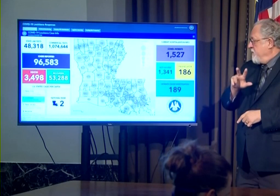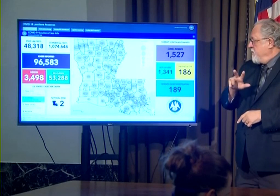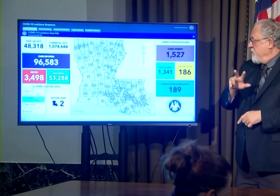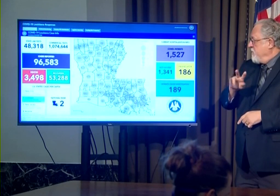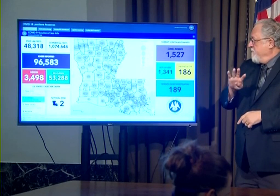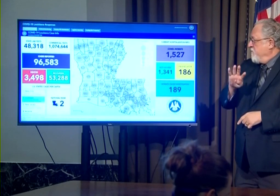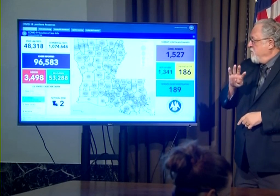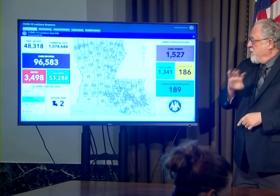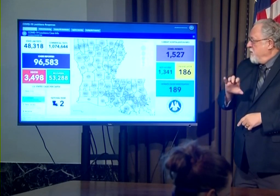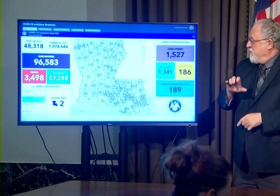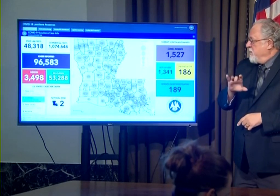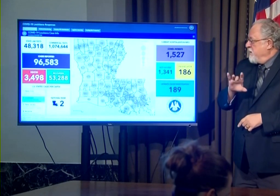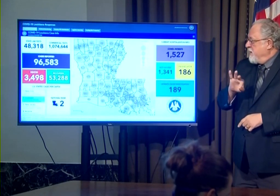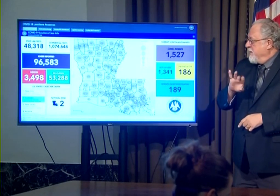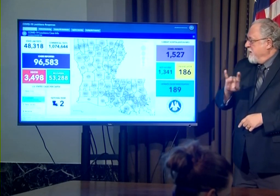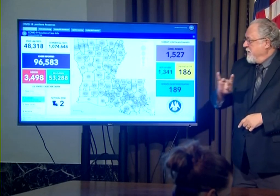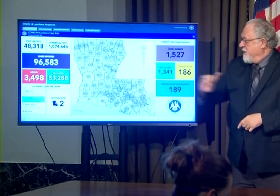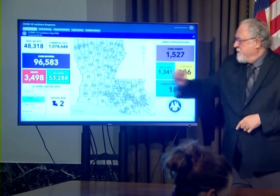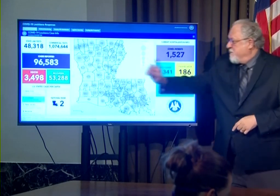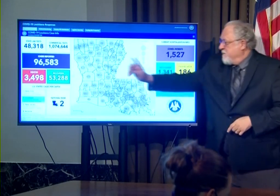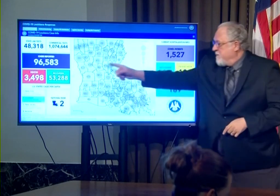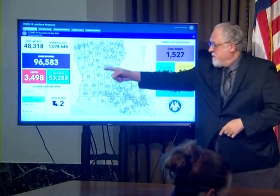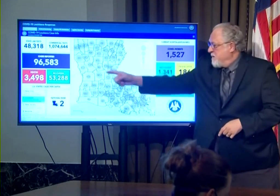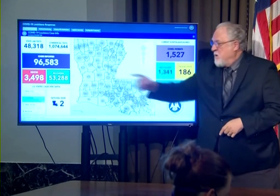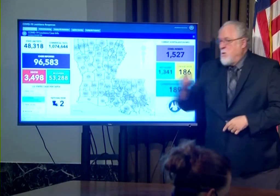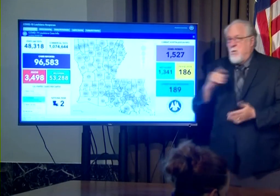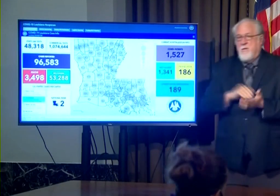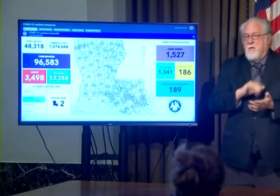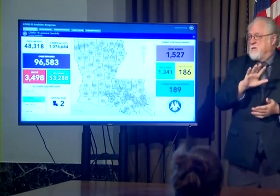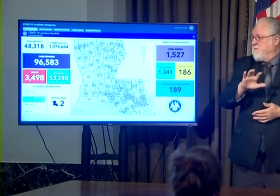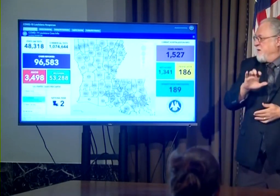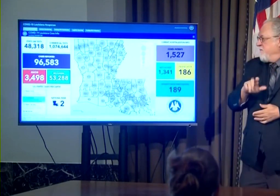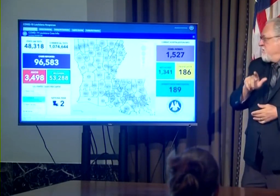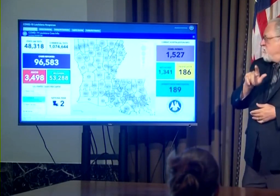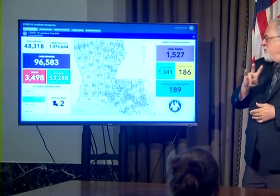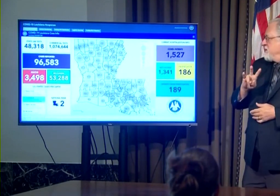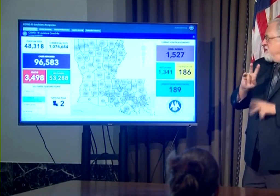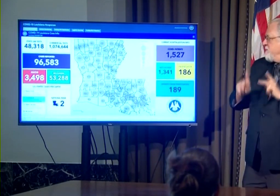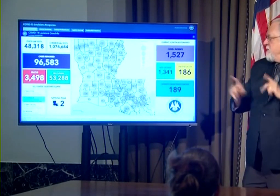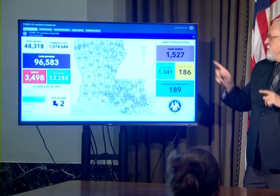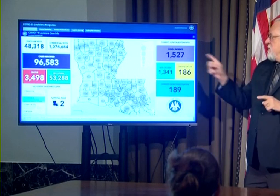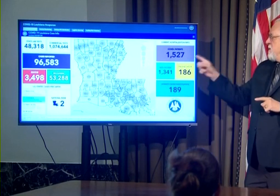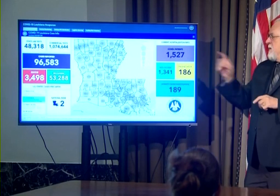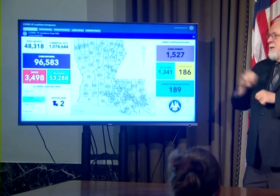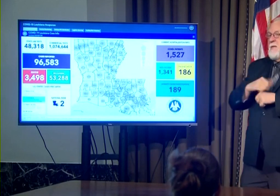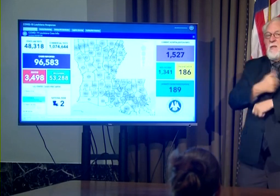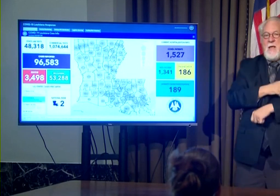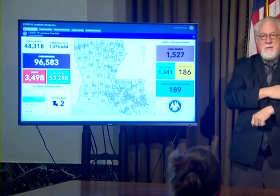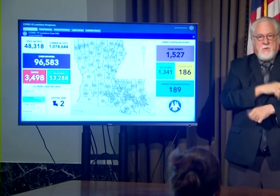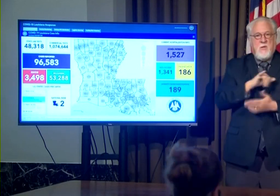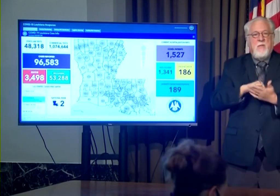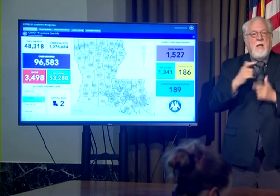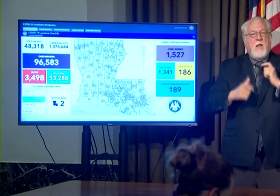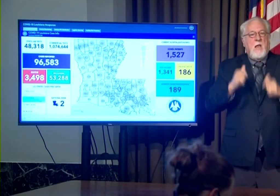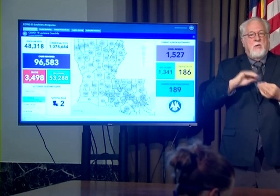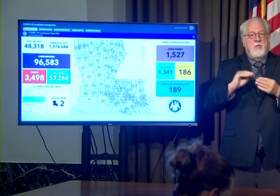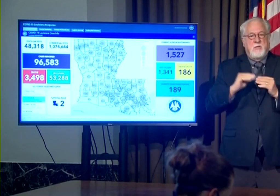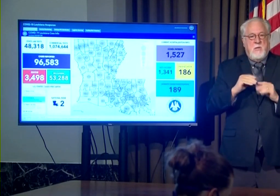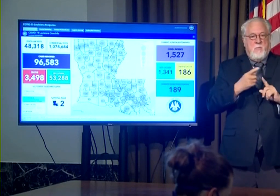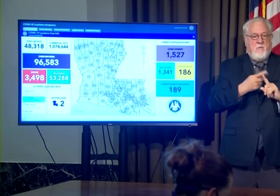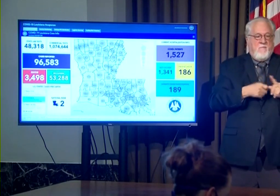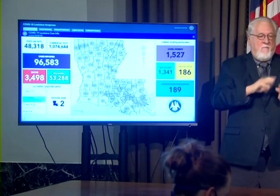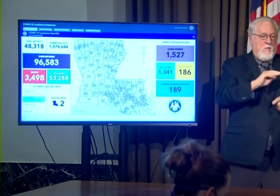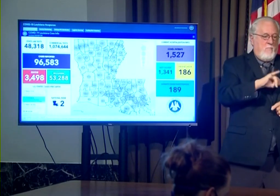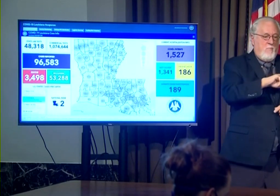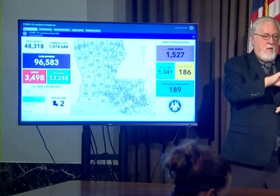ninety-eight fifteen hundred and twenty-seven individuals are hospitalized that is the largest number since May the third